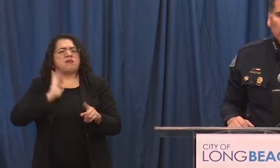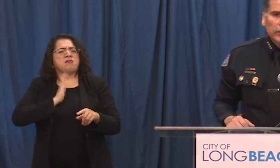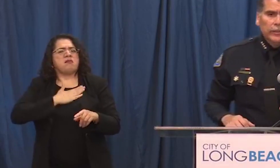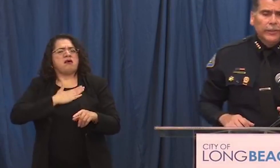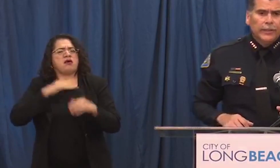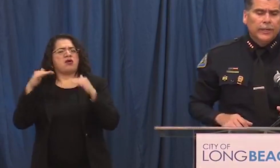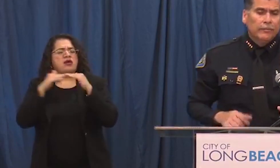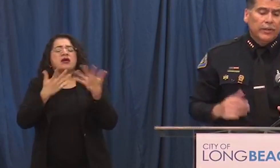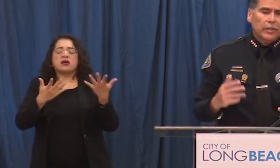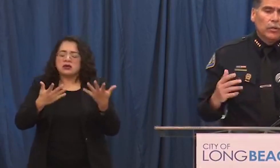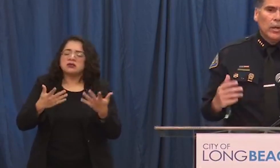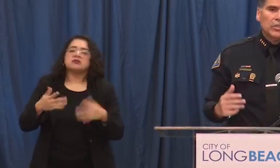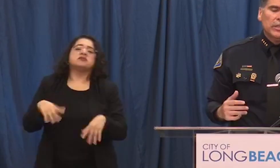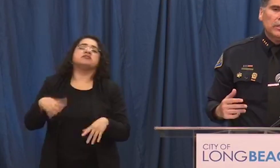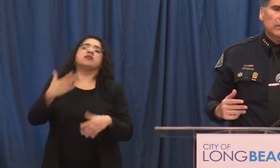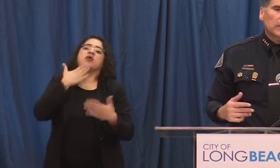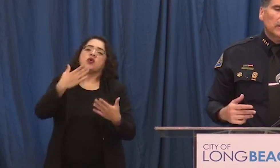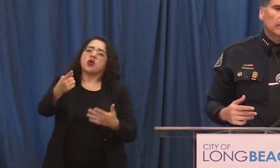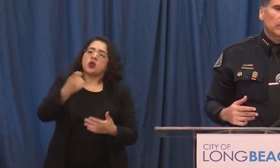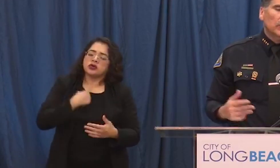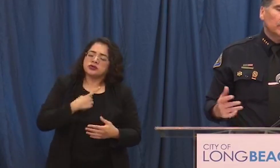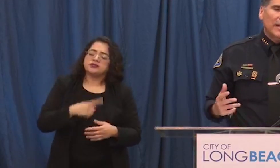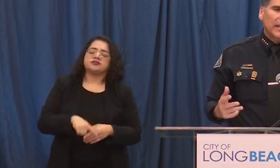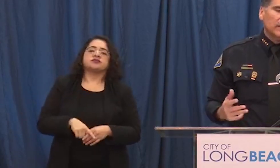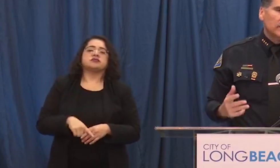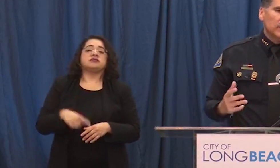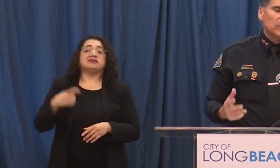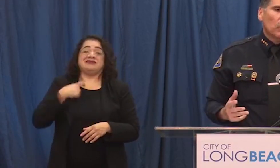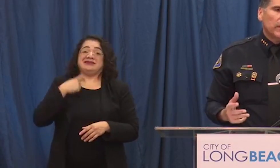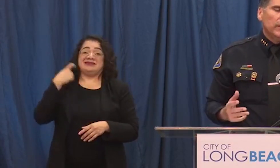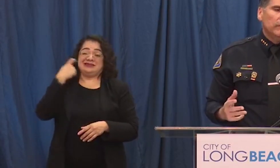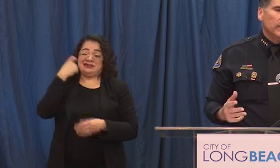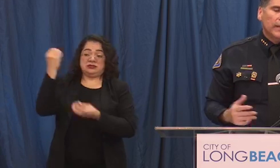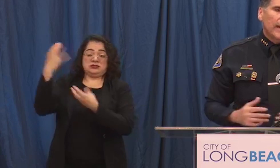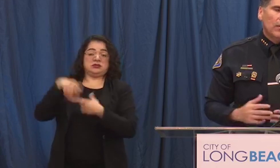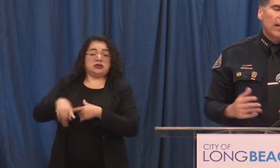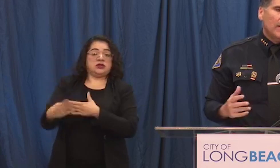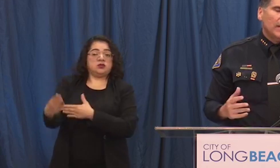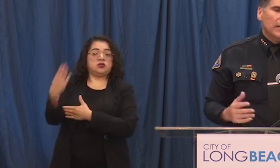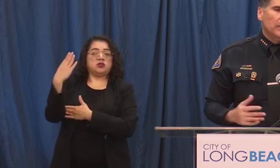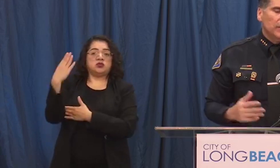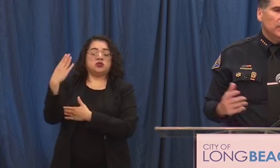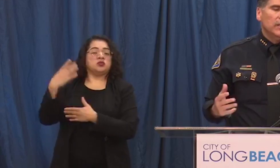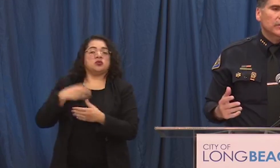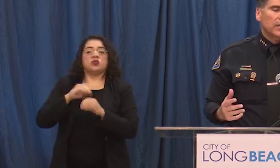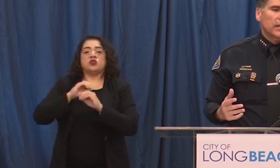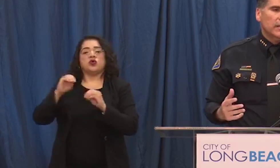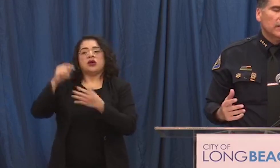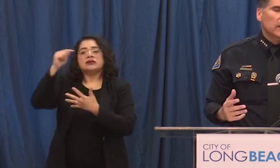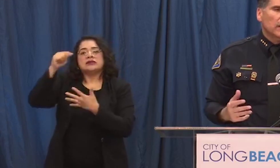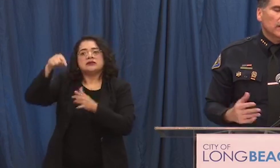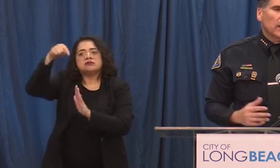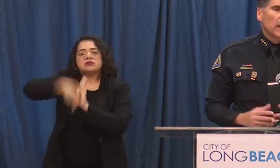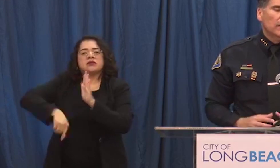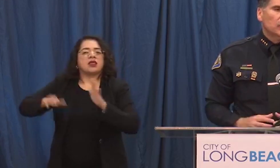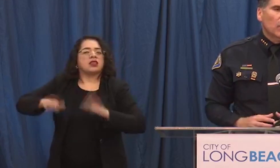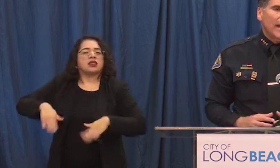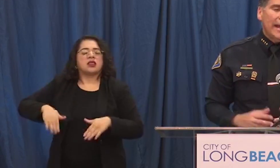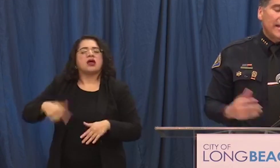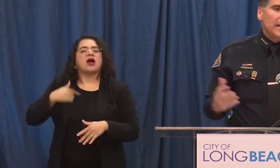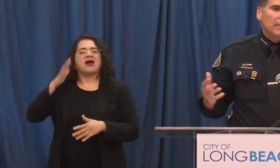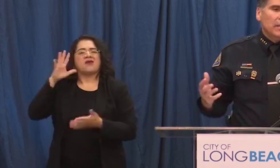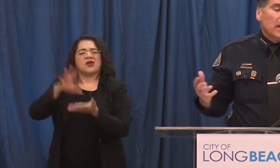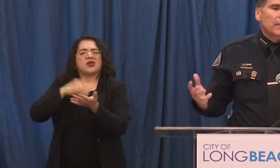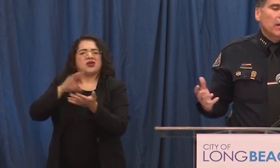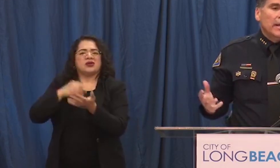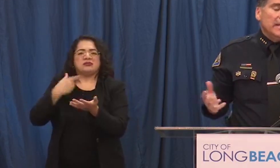stated earlier uh very good question uh learned about that this morning i don't have any of the details on it uh so